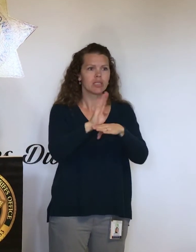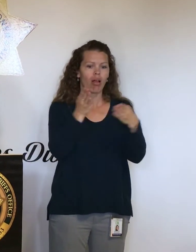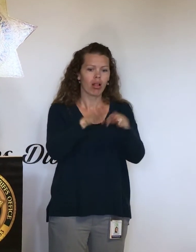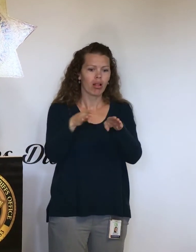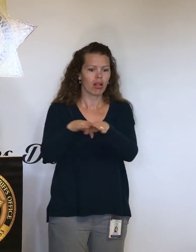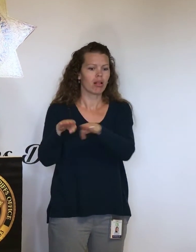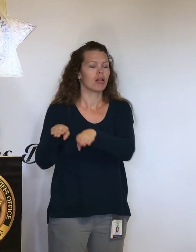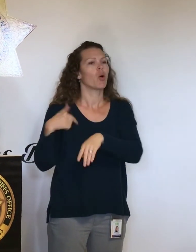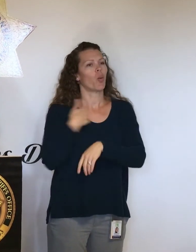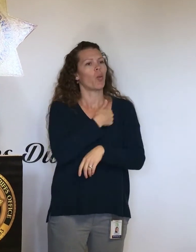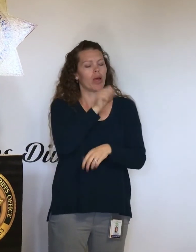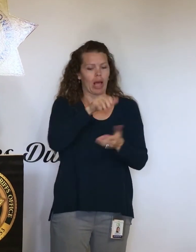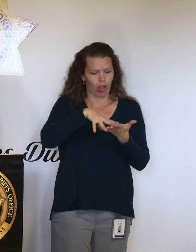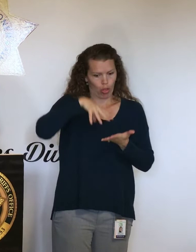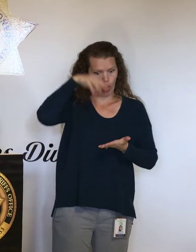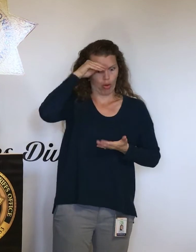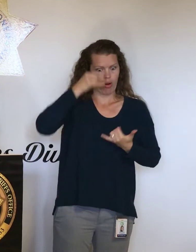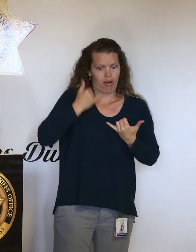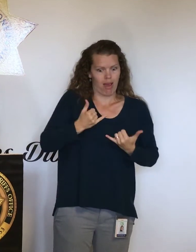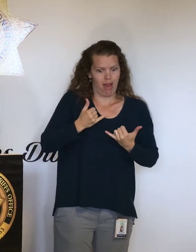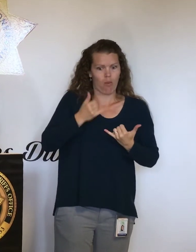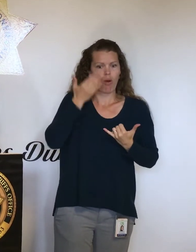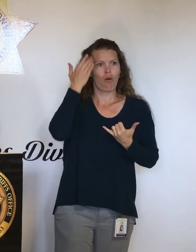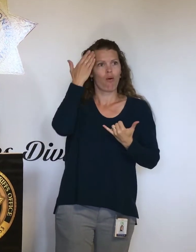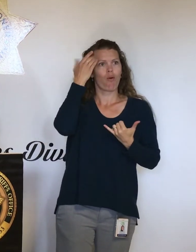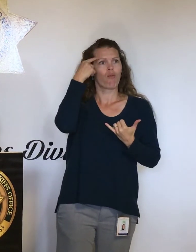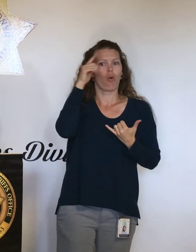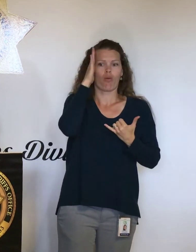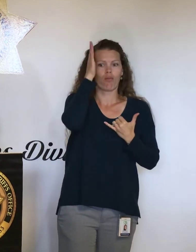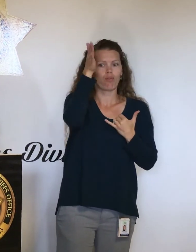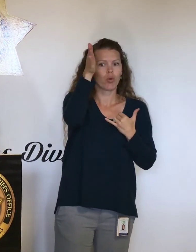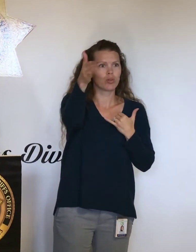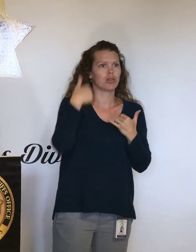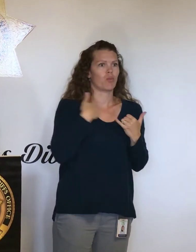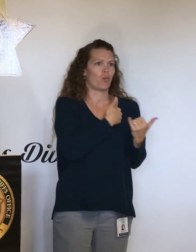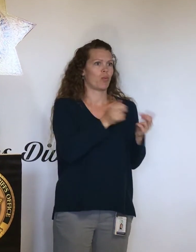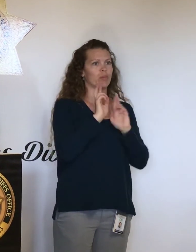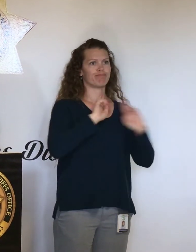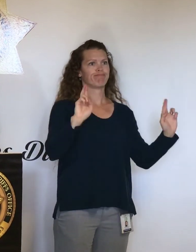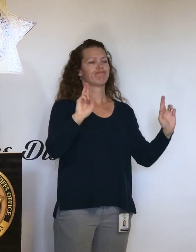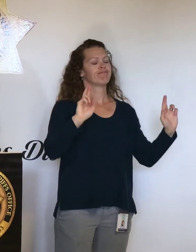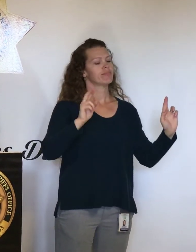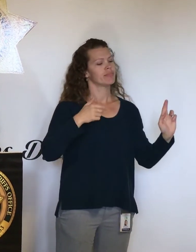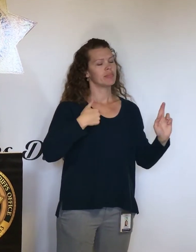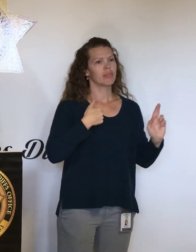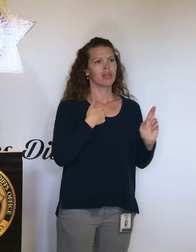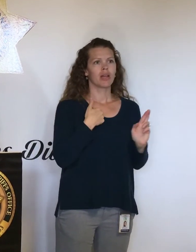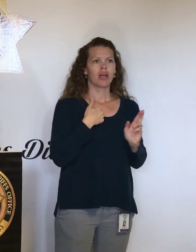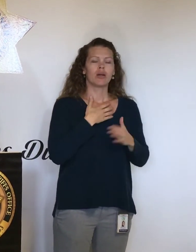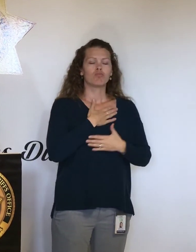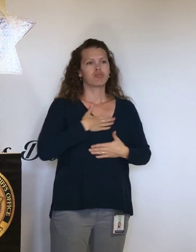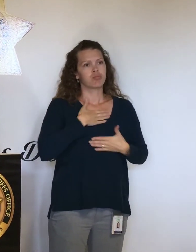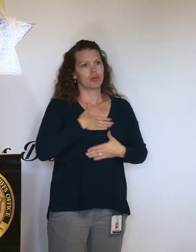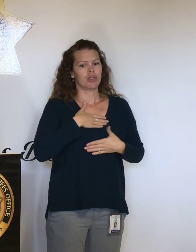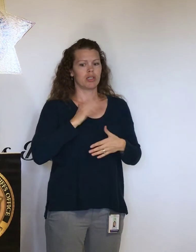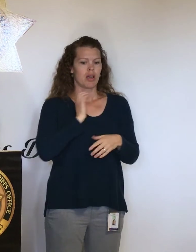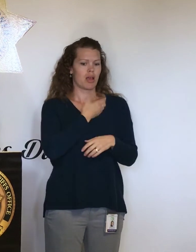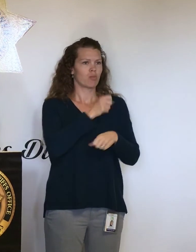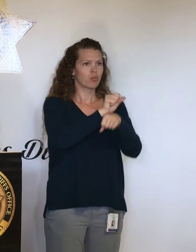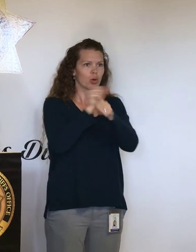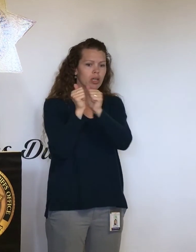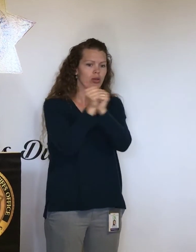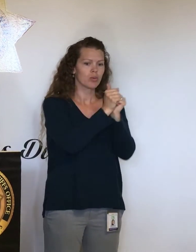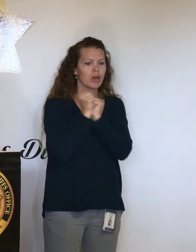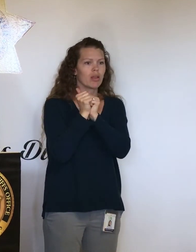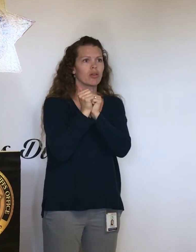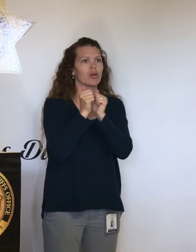then move on from there. I'm very, very appreciative of the collaboration that the Sheriff's Office and the county has right now working with Humboldt